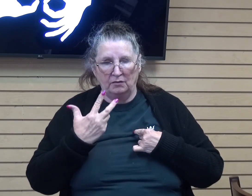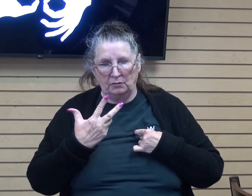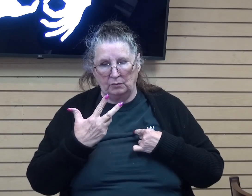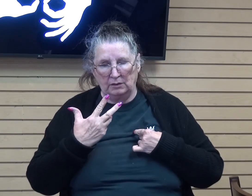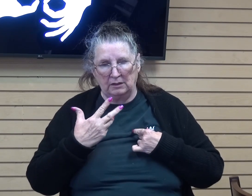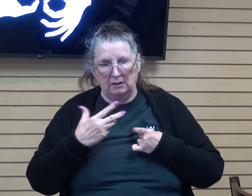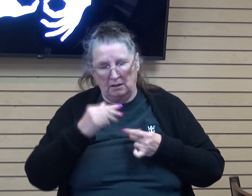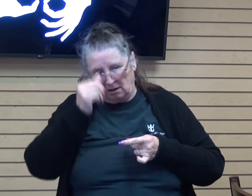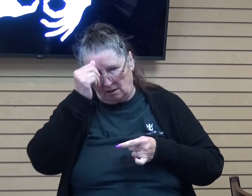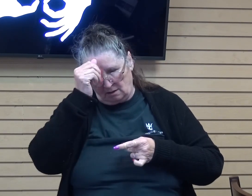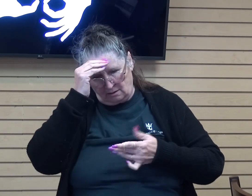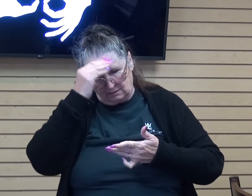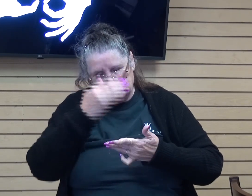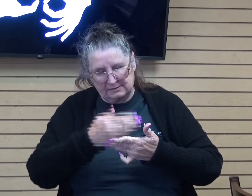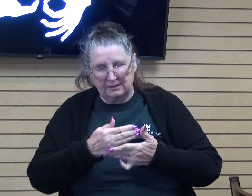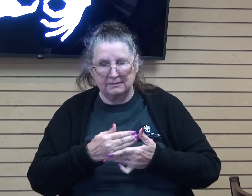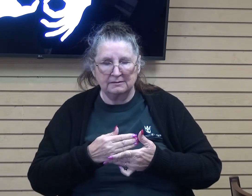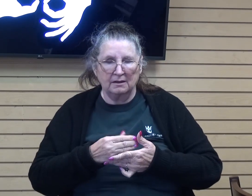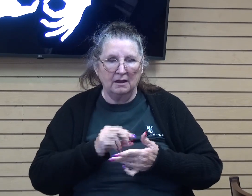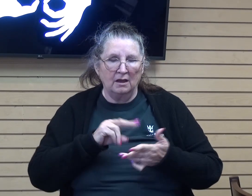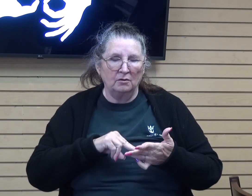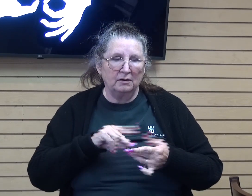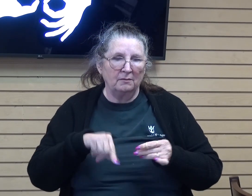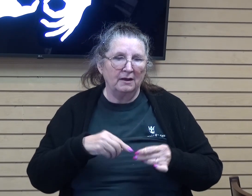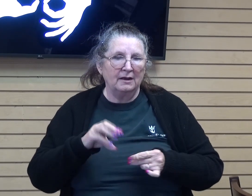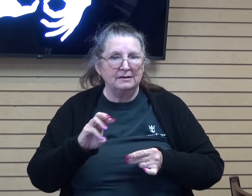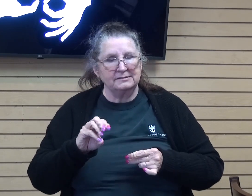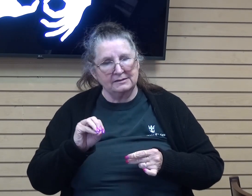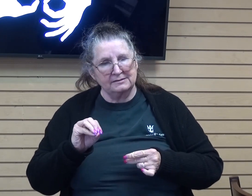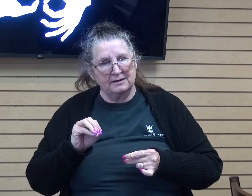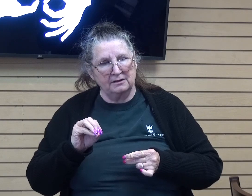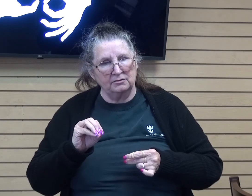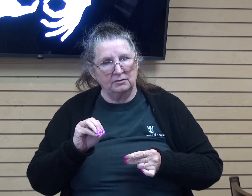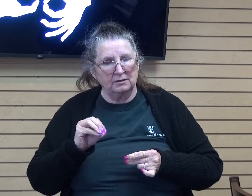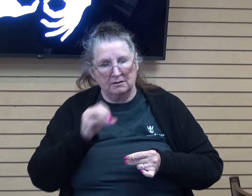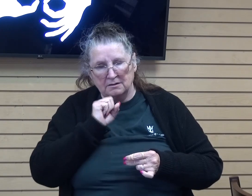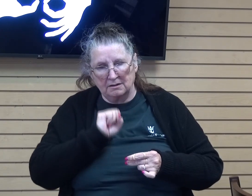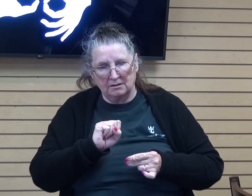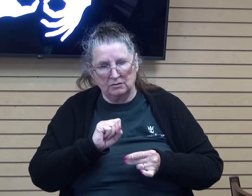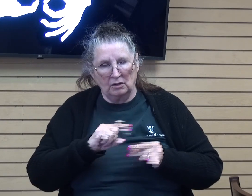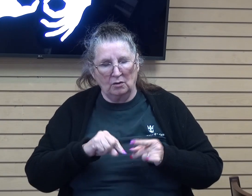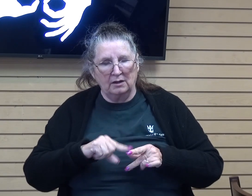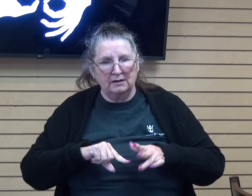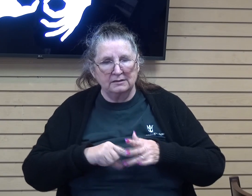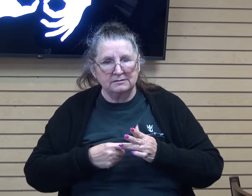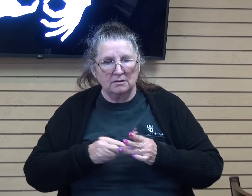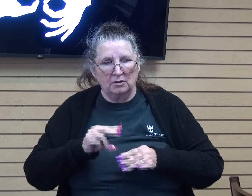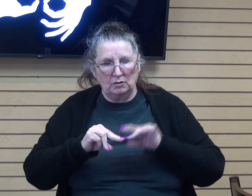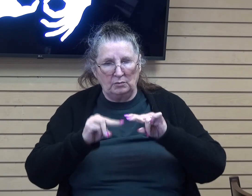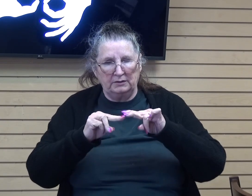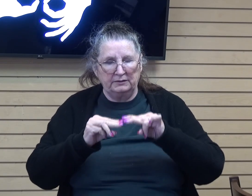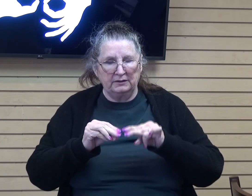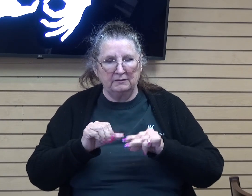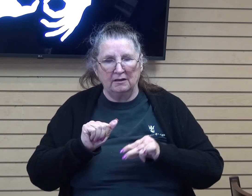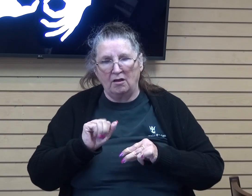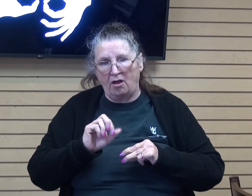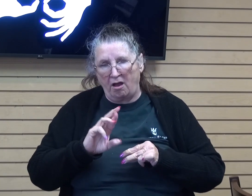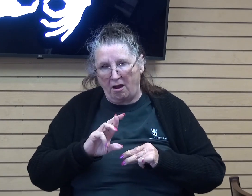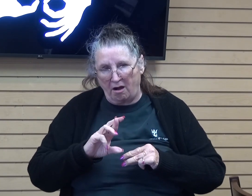And I read that he was about 600 years old when he started building the ark. God was allowing the